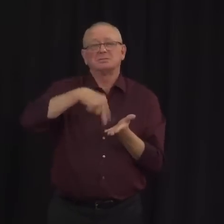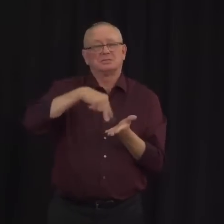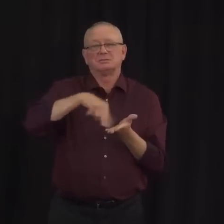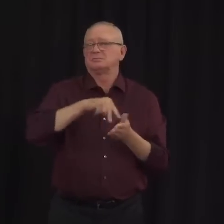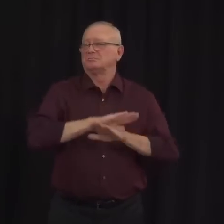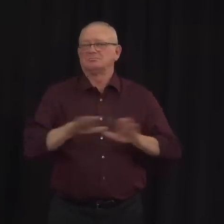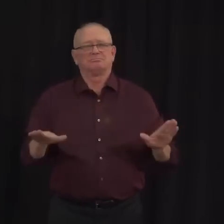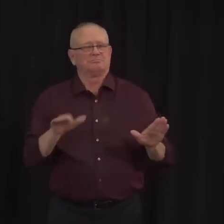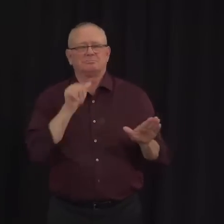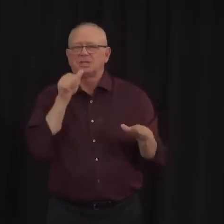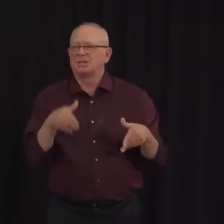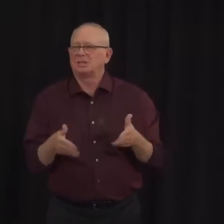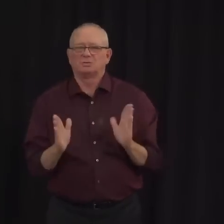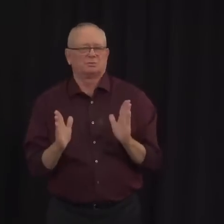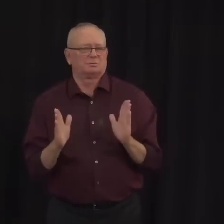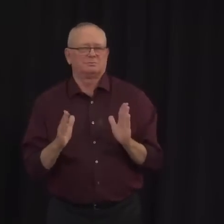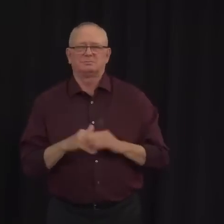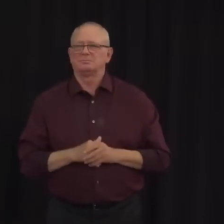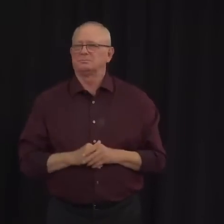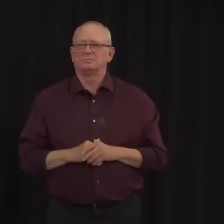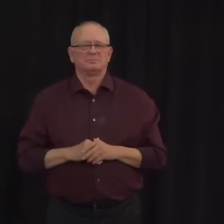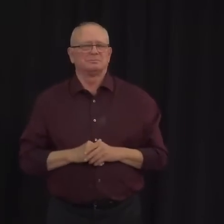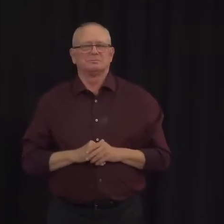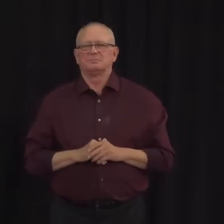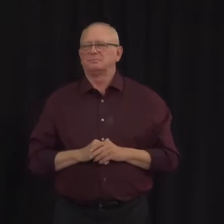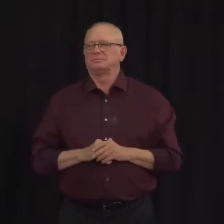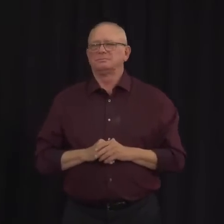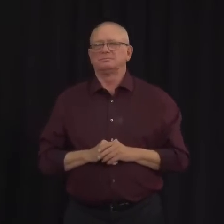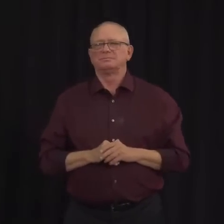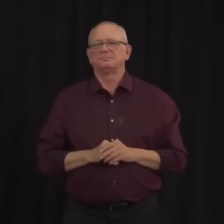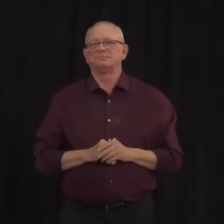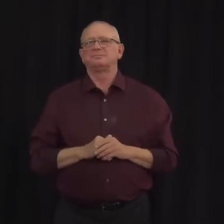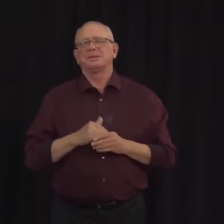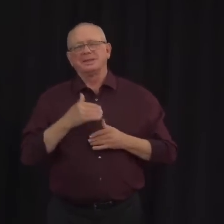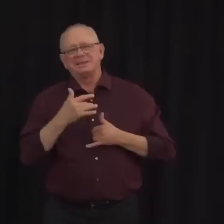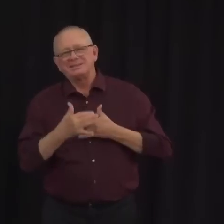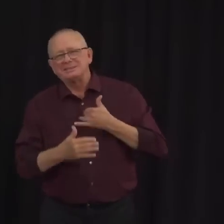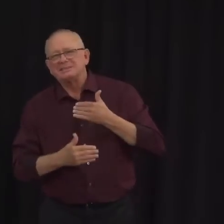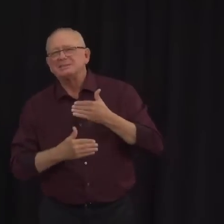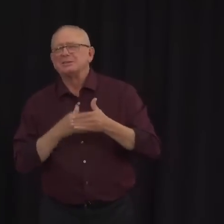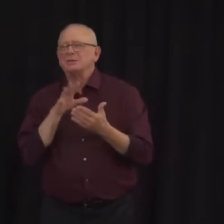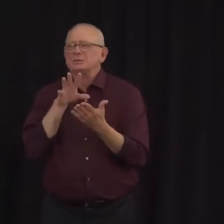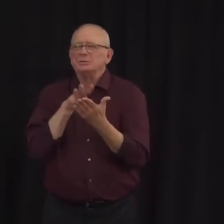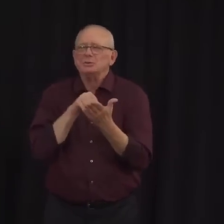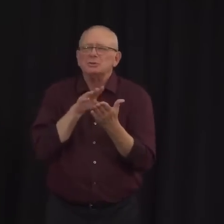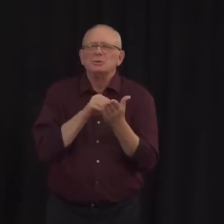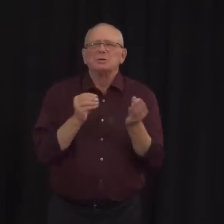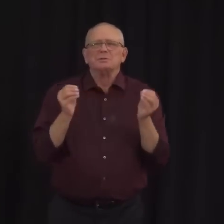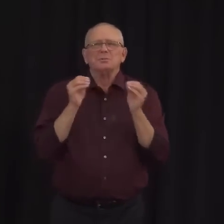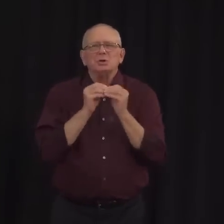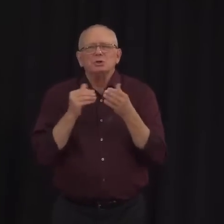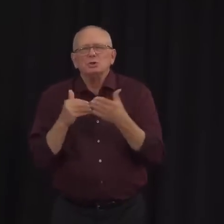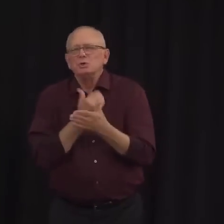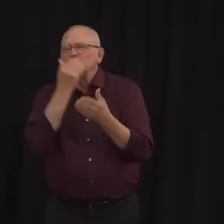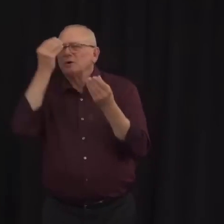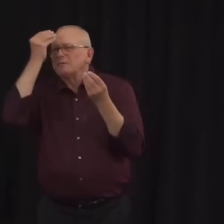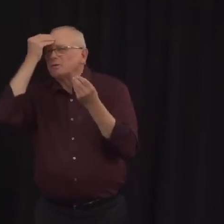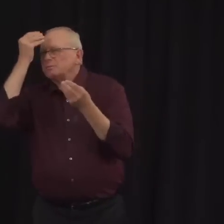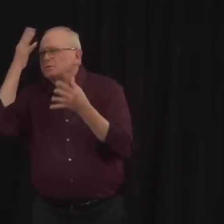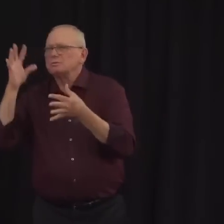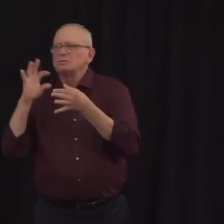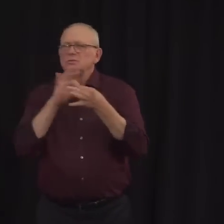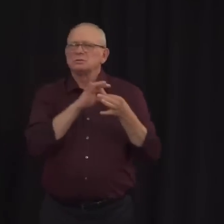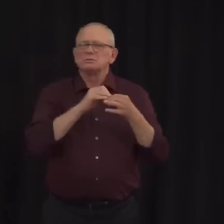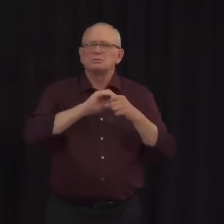these activities. As we continue to learn more about transmission, we will update guidelines based on what the evidence tells